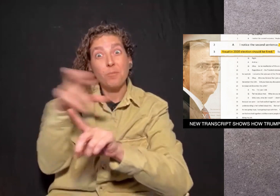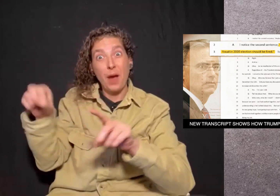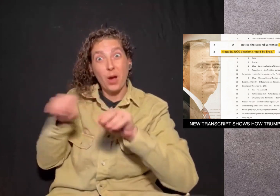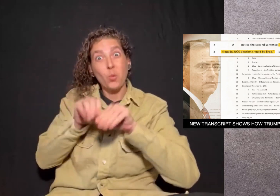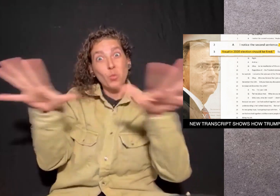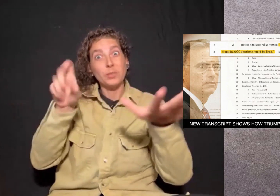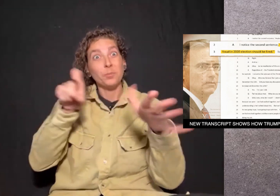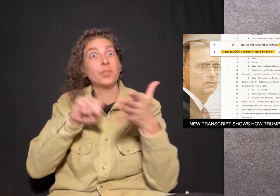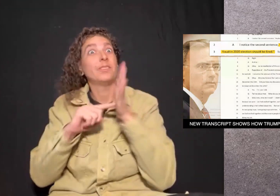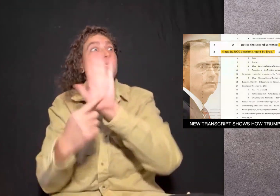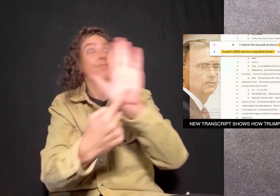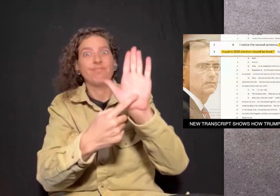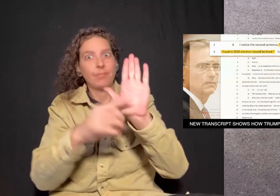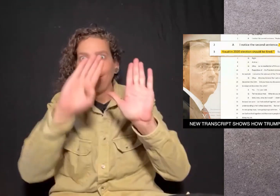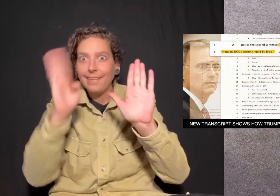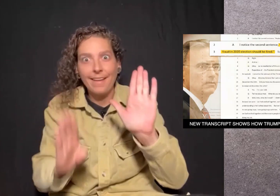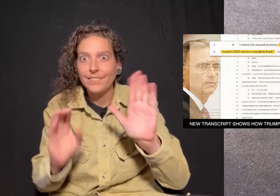The press release was never sent.